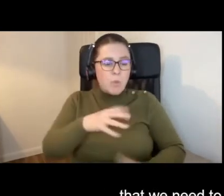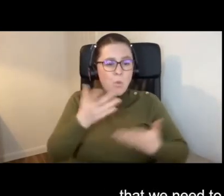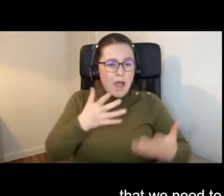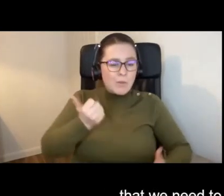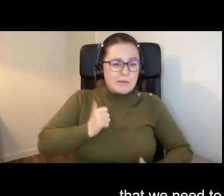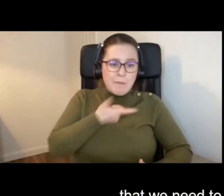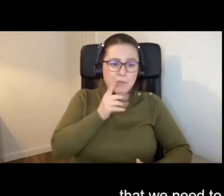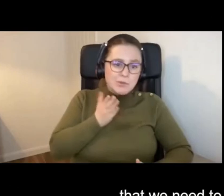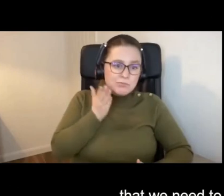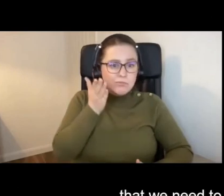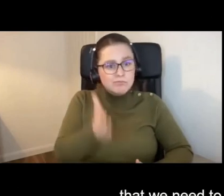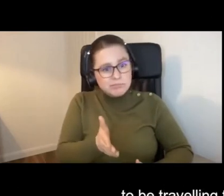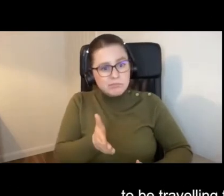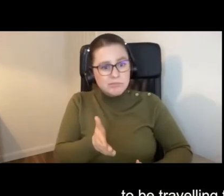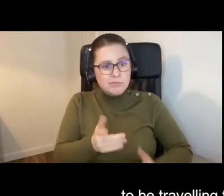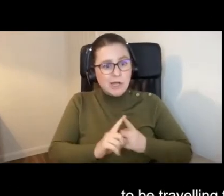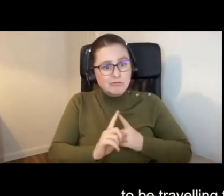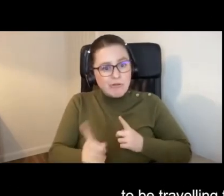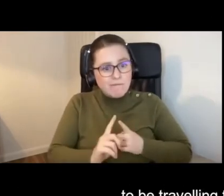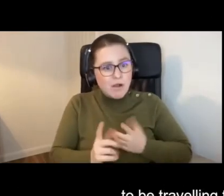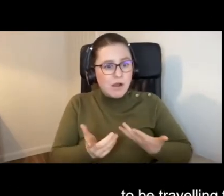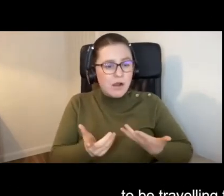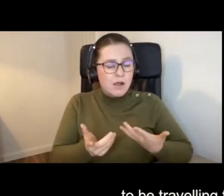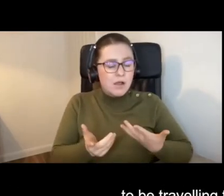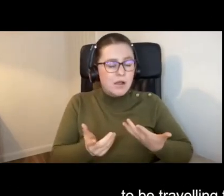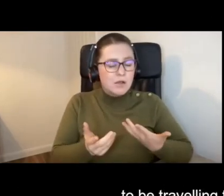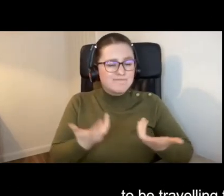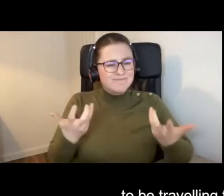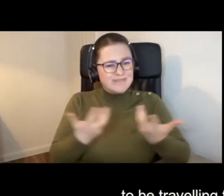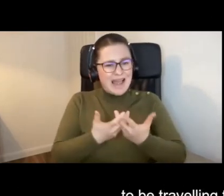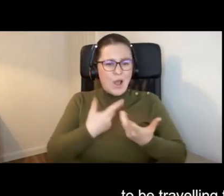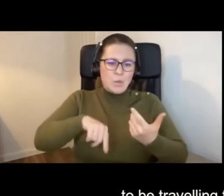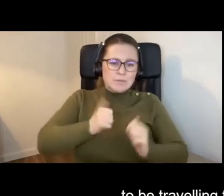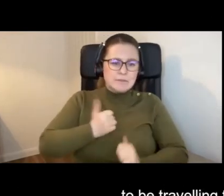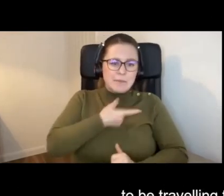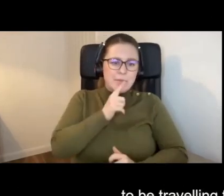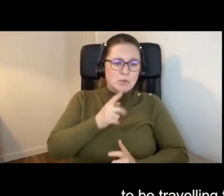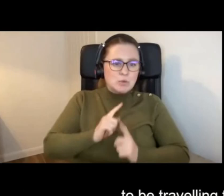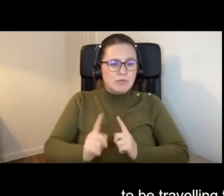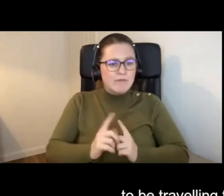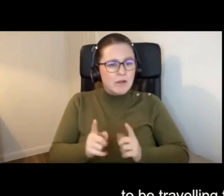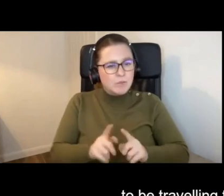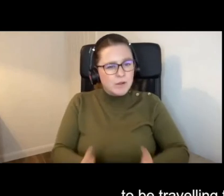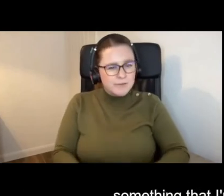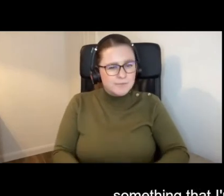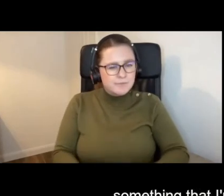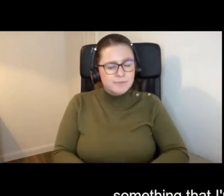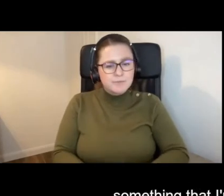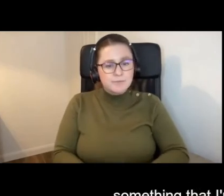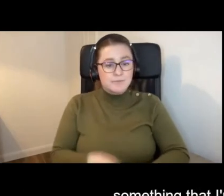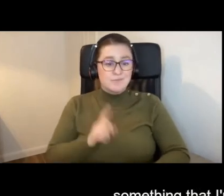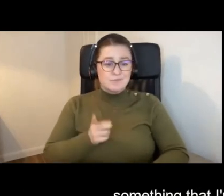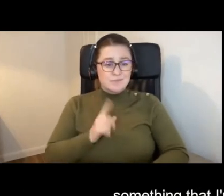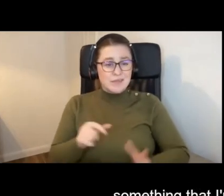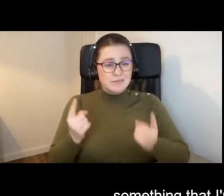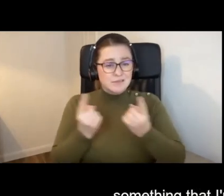people to be travelling to, and how we expect people to travel. And this is something